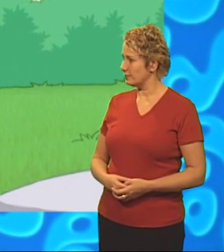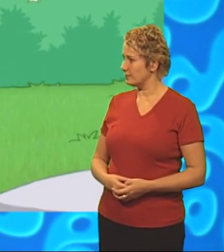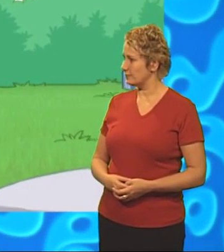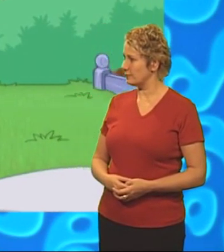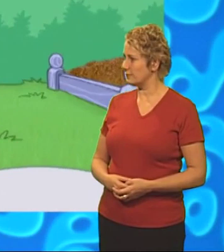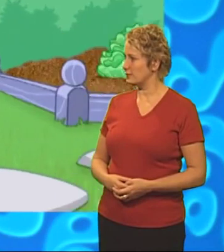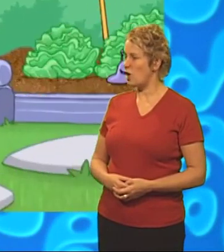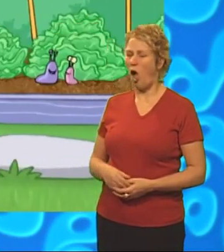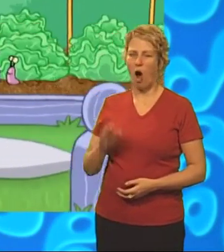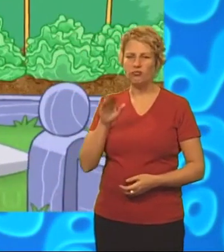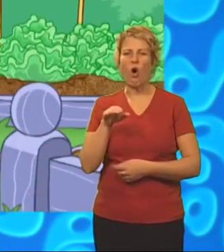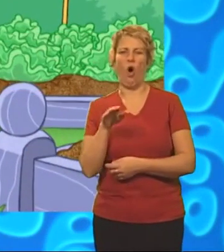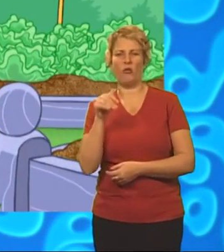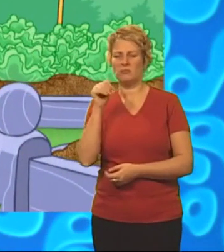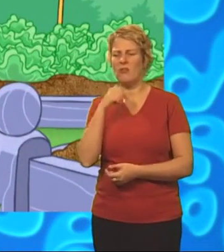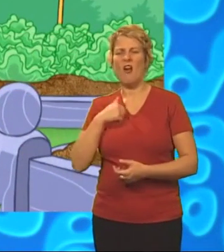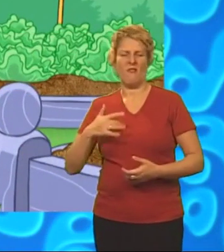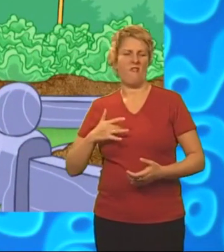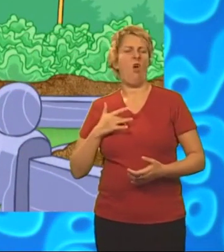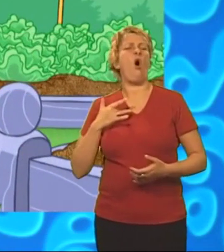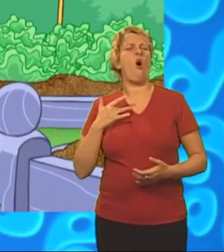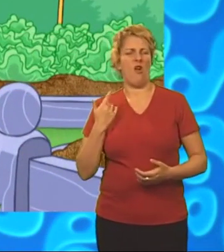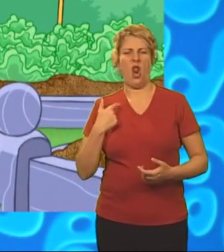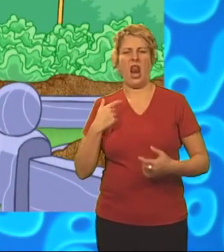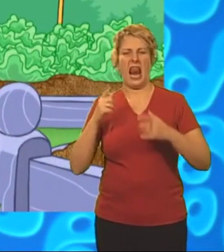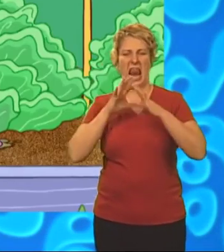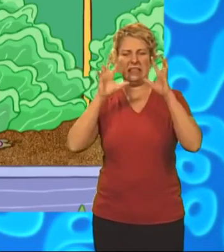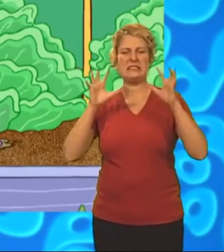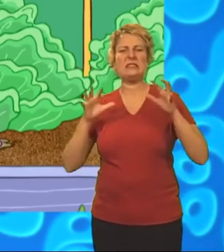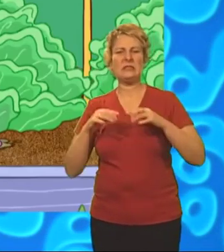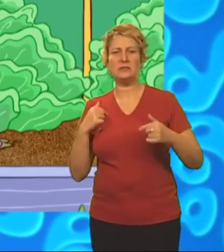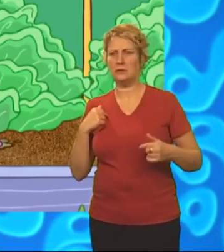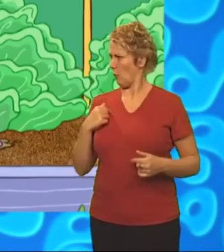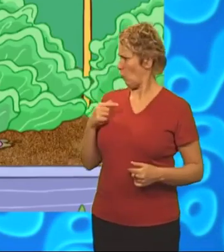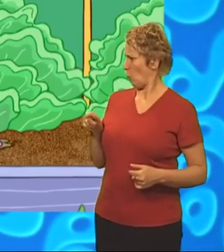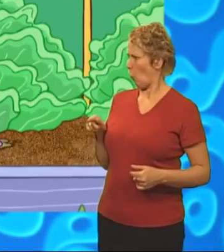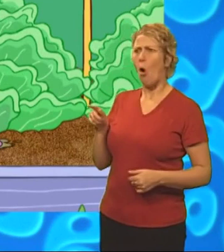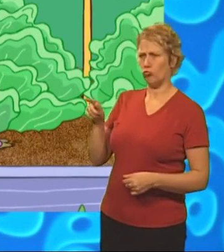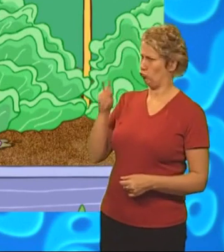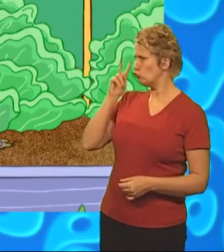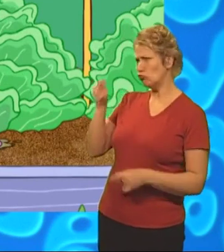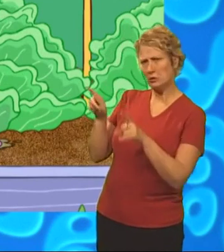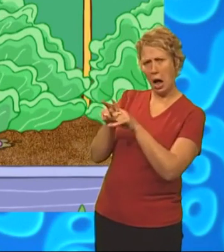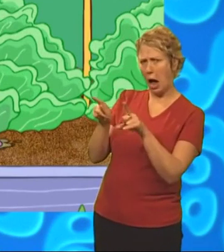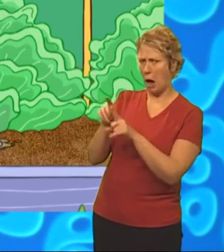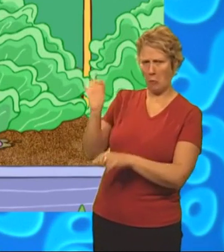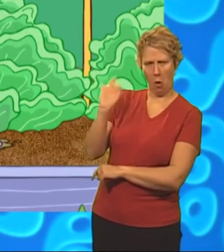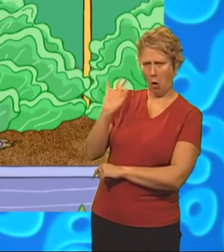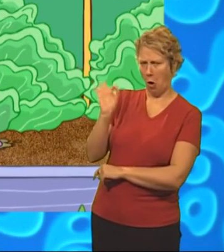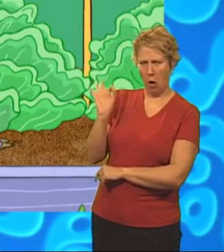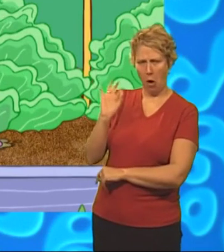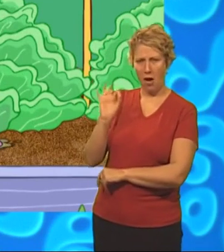You know what, Des? I feel like a lettuce. Oh, you don't look like one, Les.